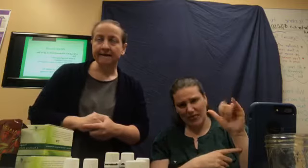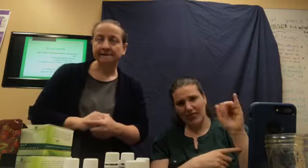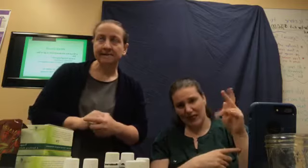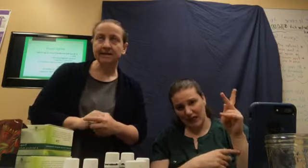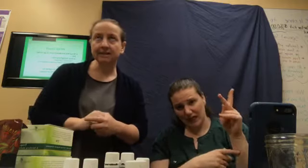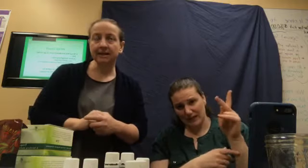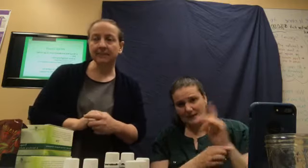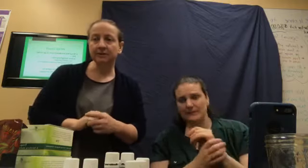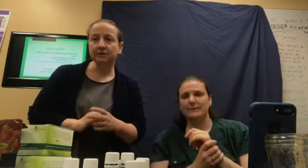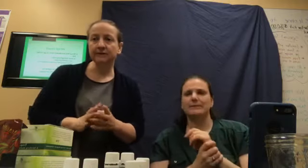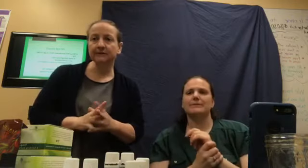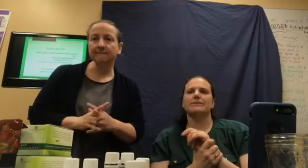Let's see how I'm going to do this.